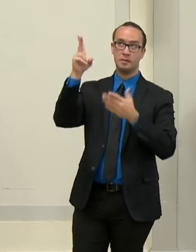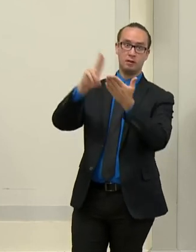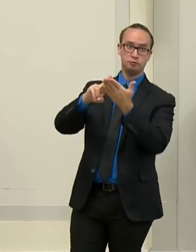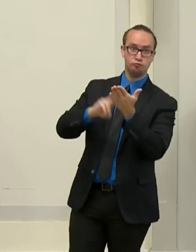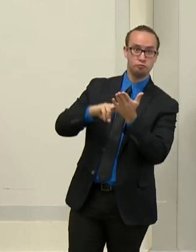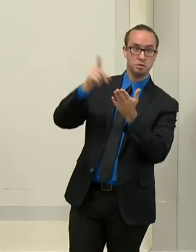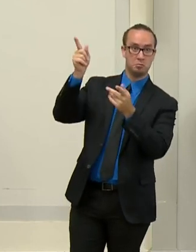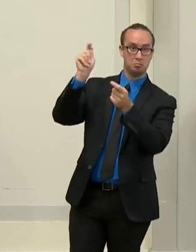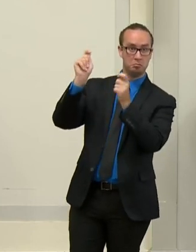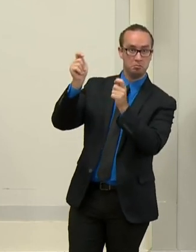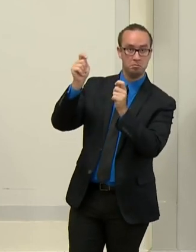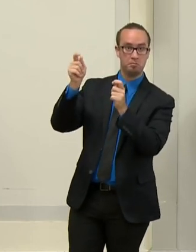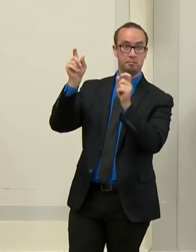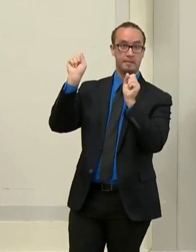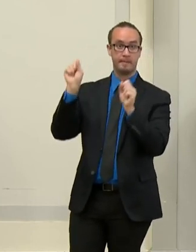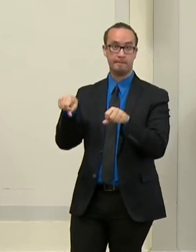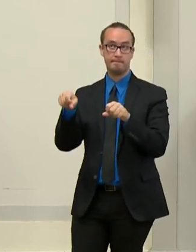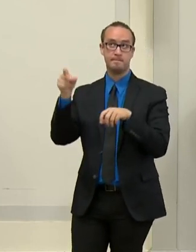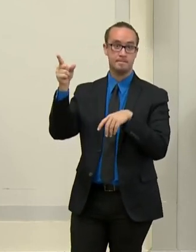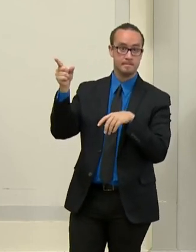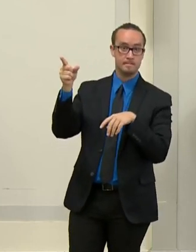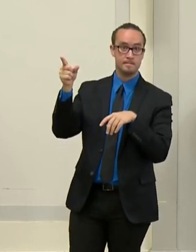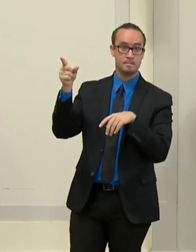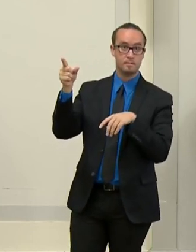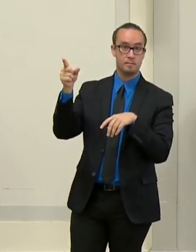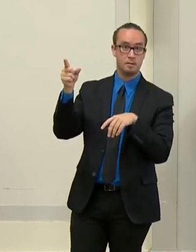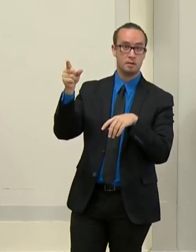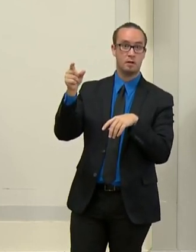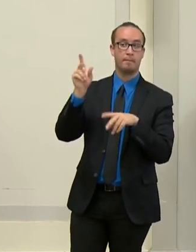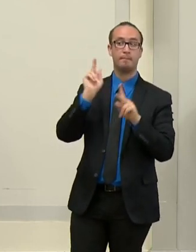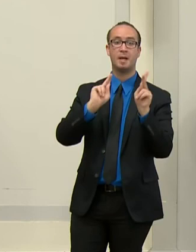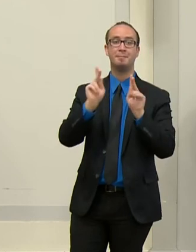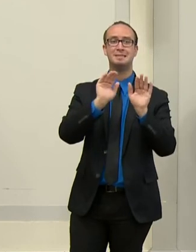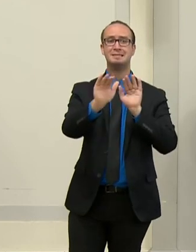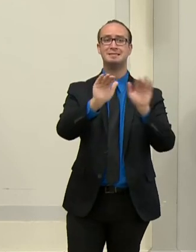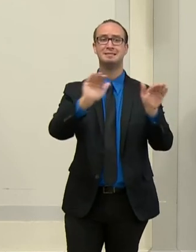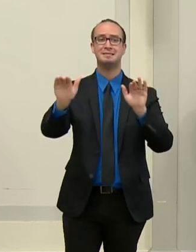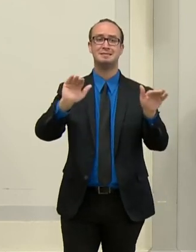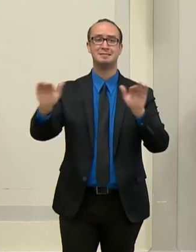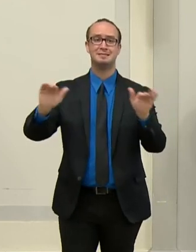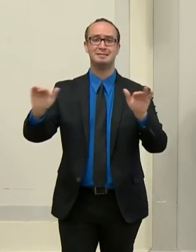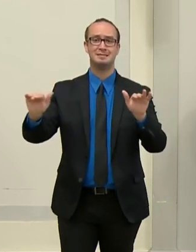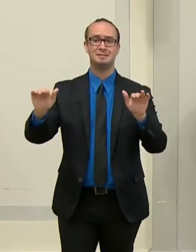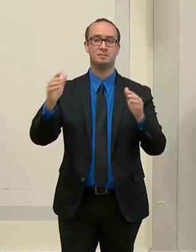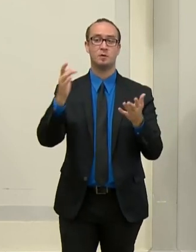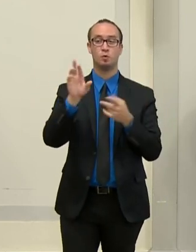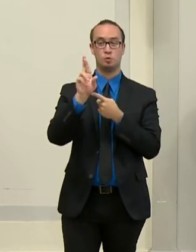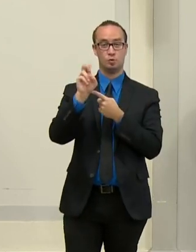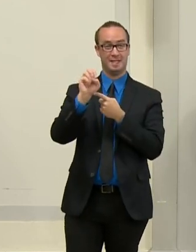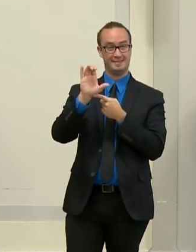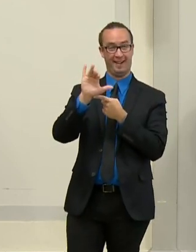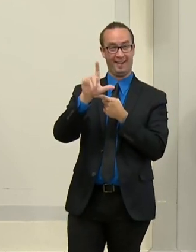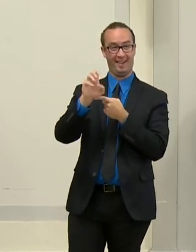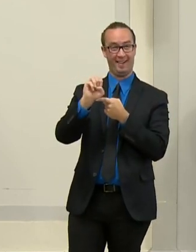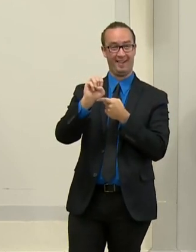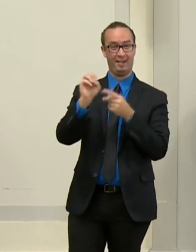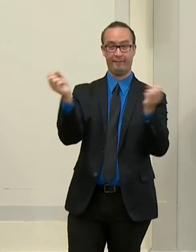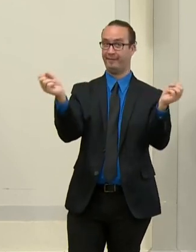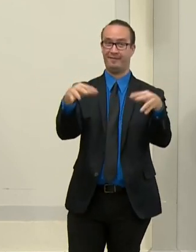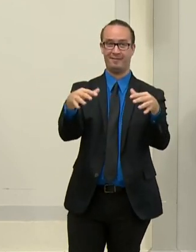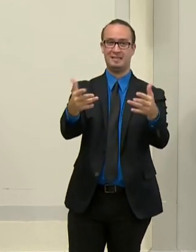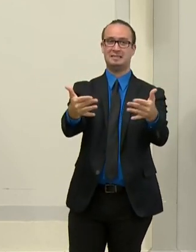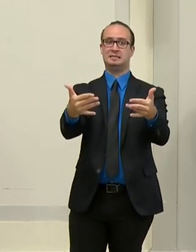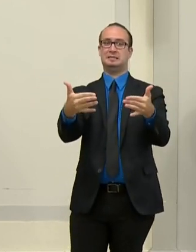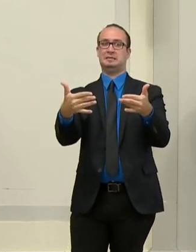to the front for pickup. I'm not saying that that's that has we have made that decision. But just to put everybody on notice, that's a